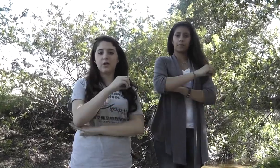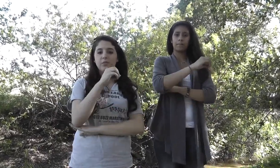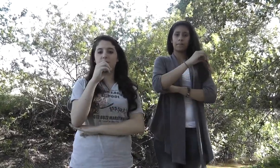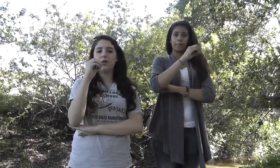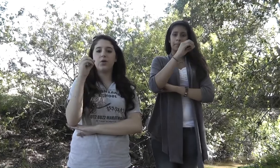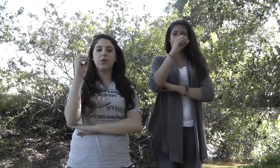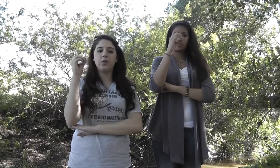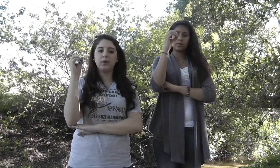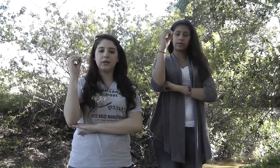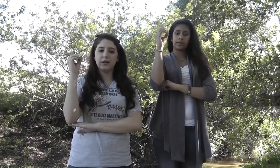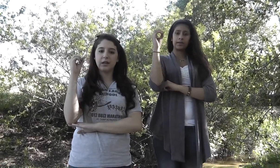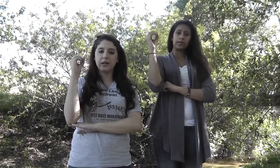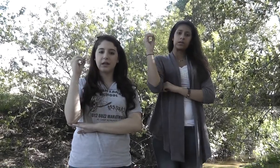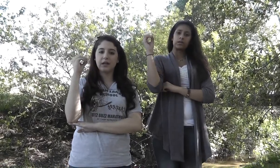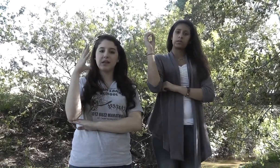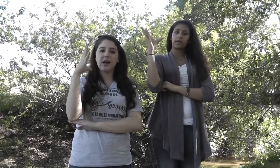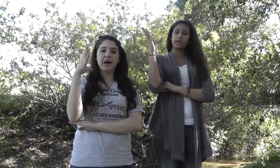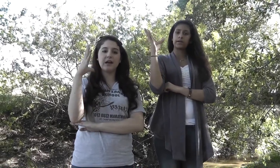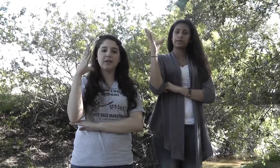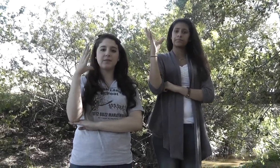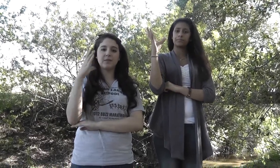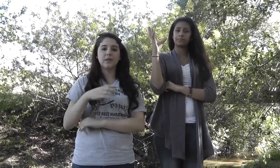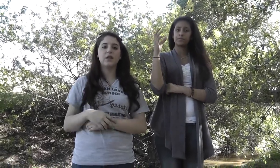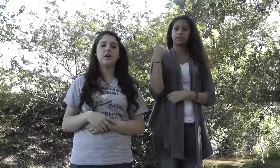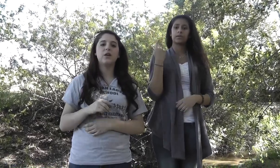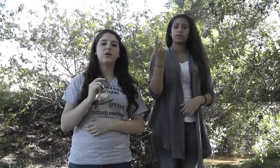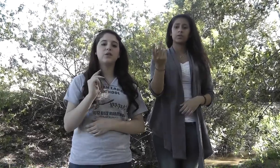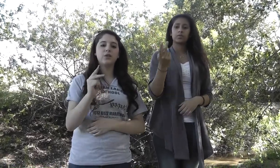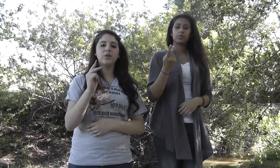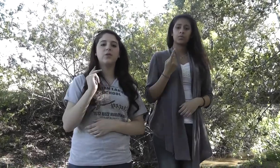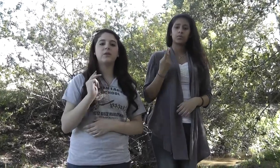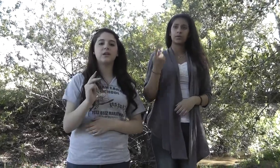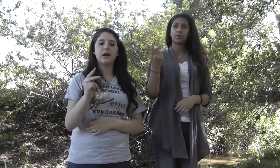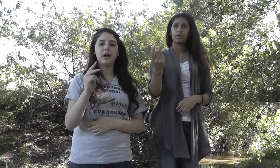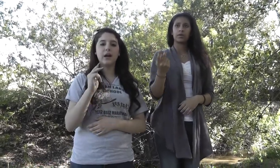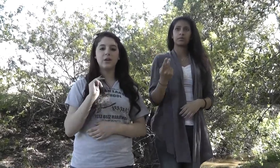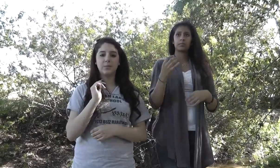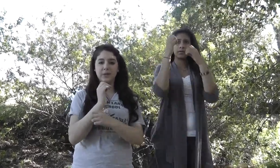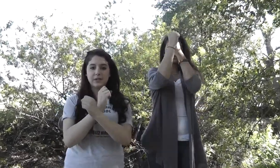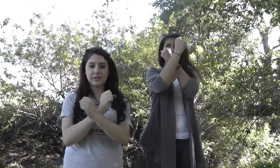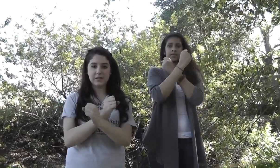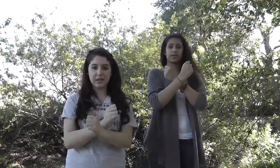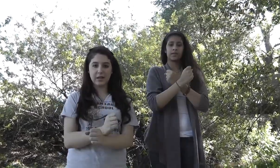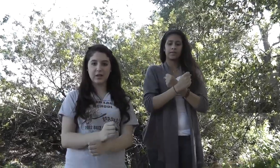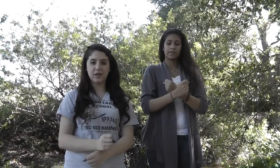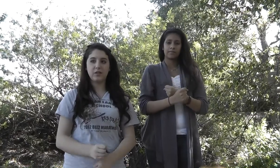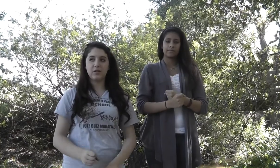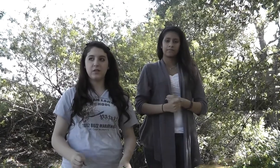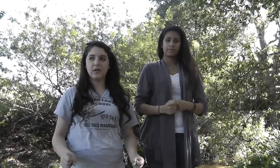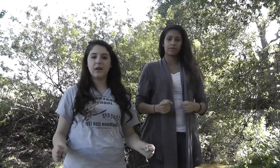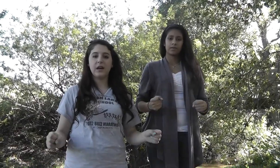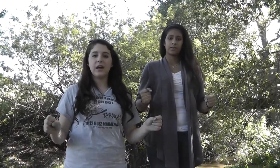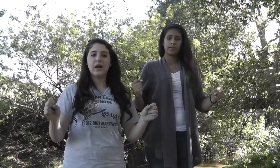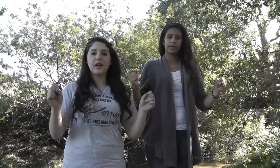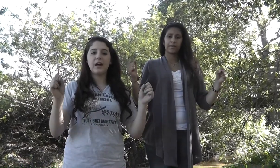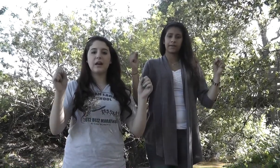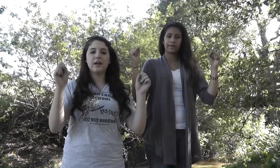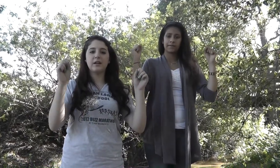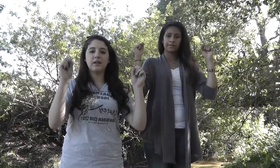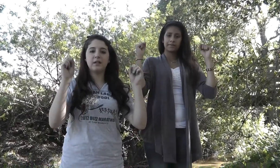morning light, you and I'll be safe And